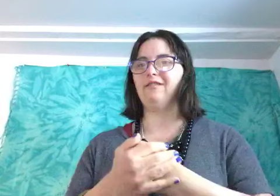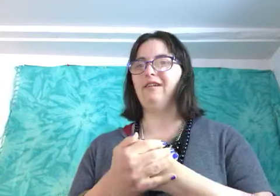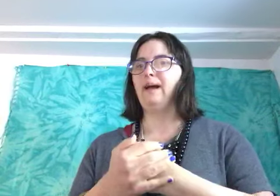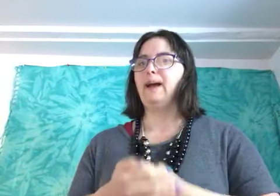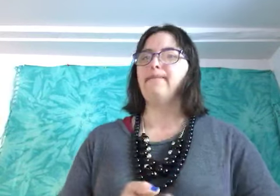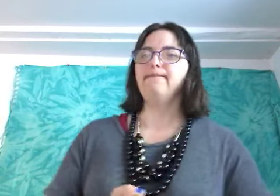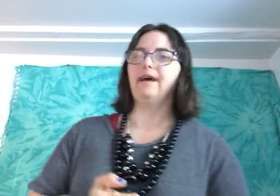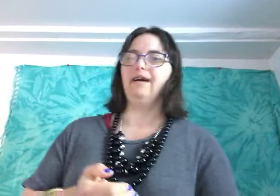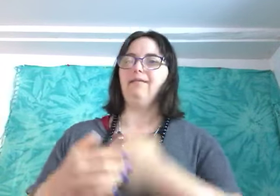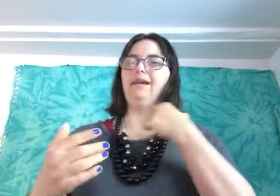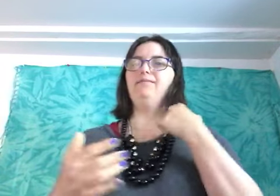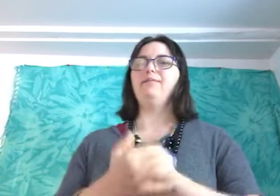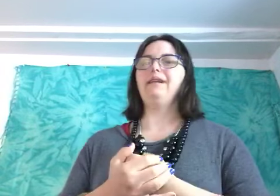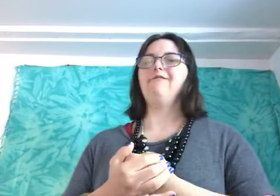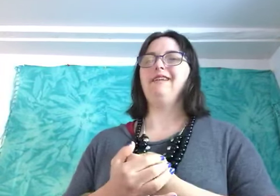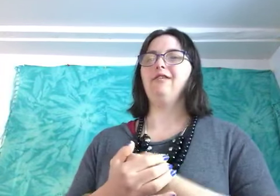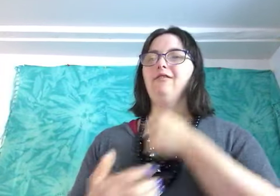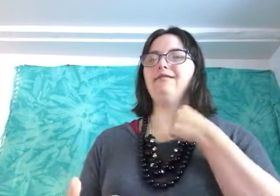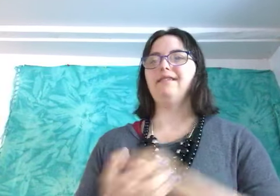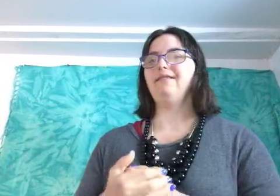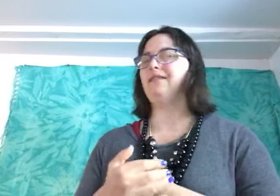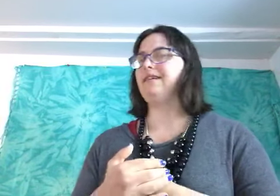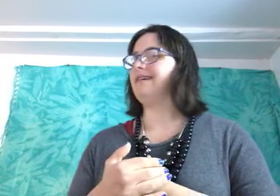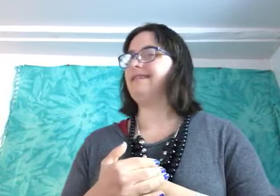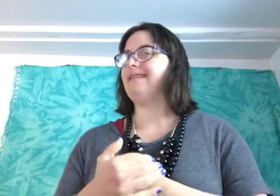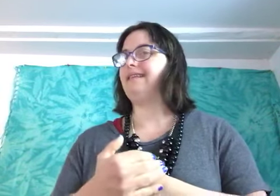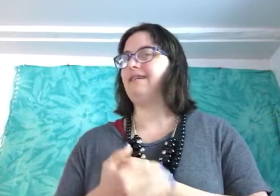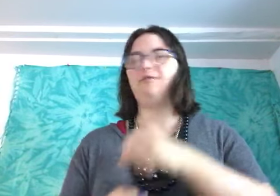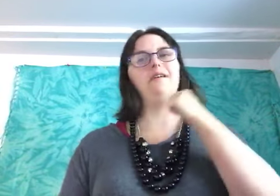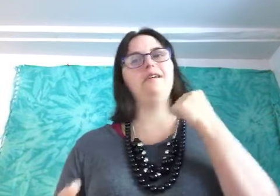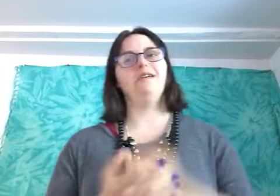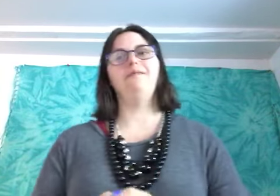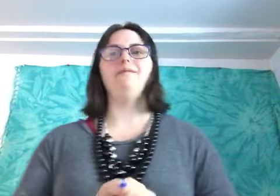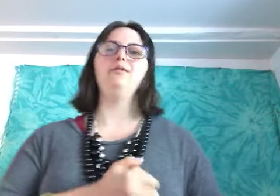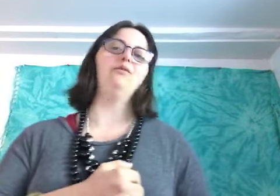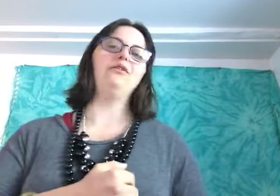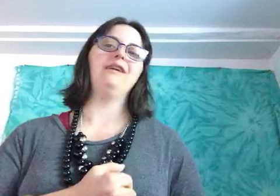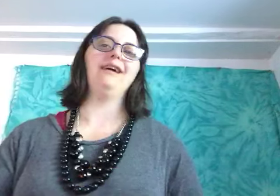uh keep pumping up videos and testing things out um doing what you can